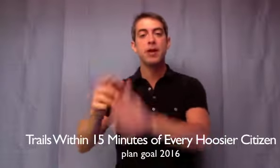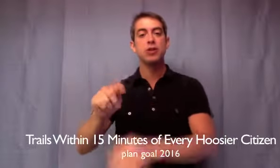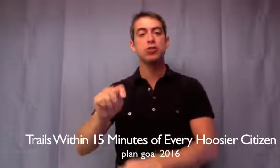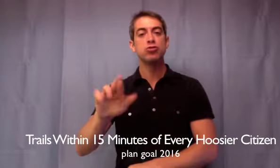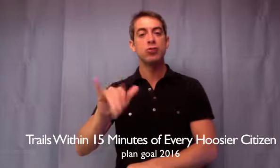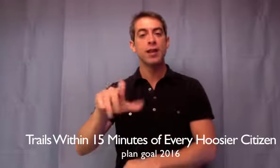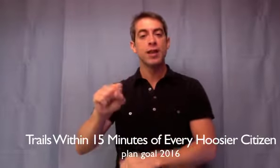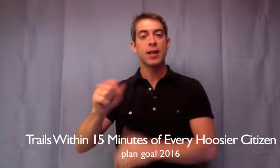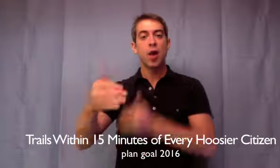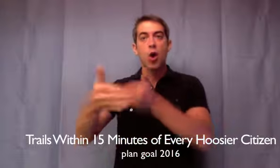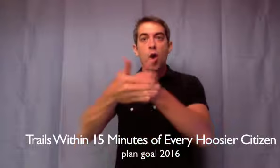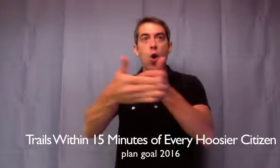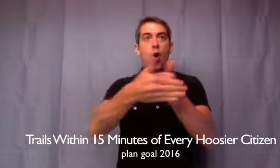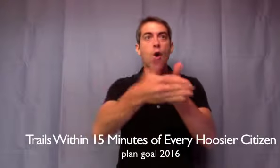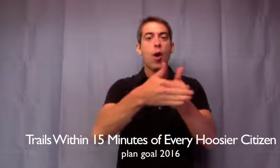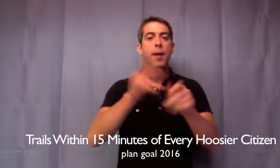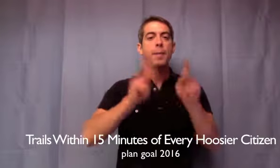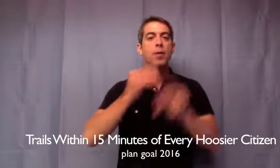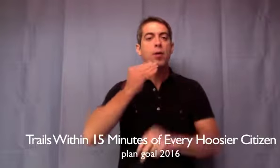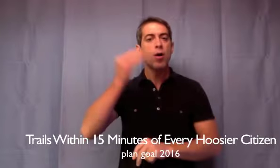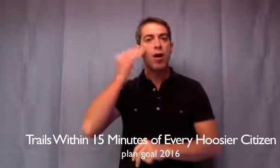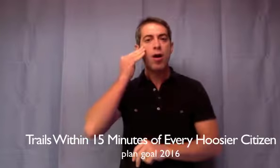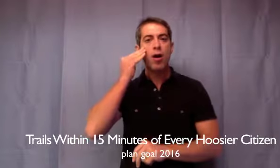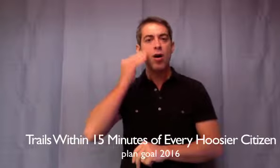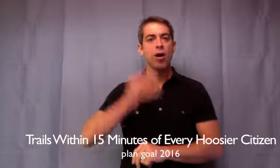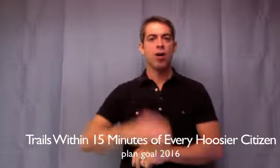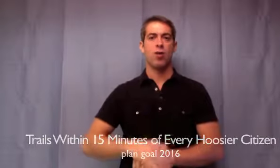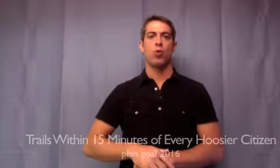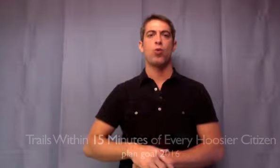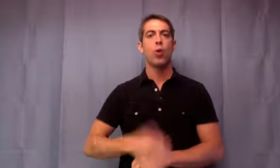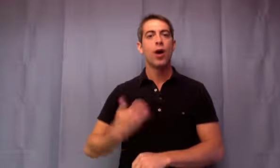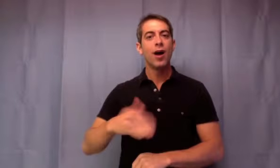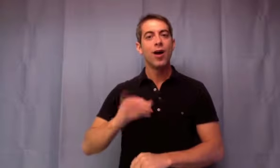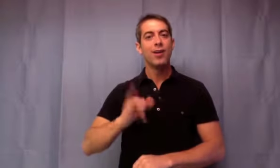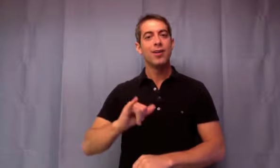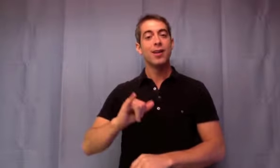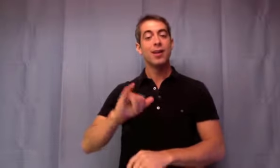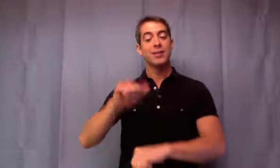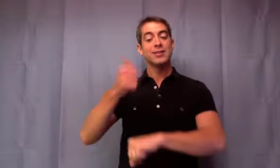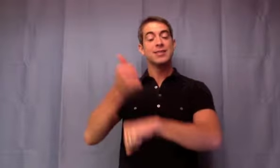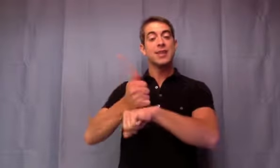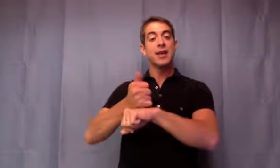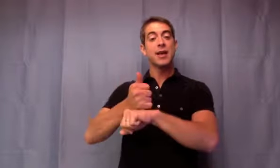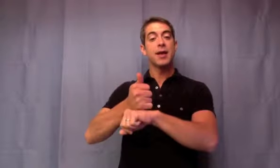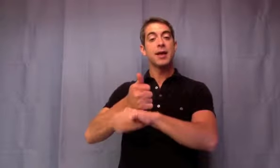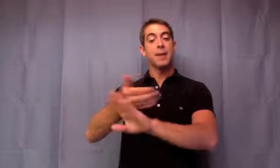Others may find their opportunity to play at their local park pool or splash pad.